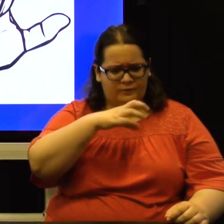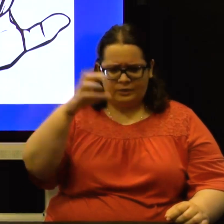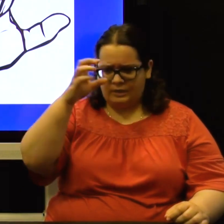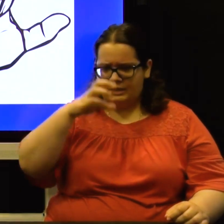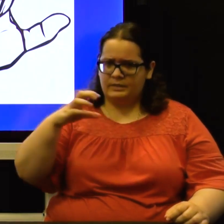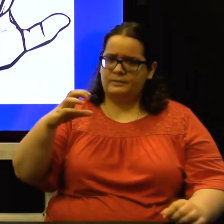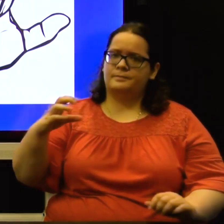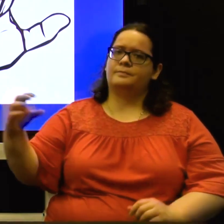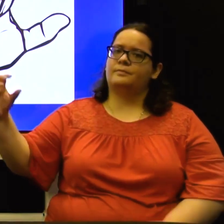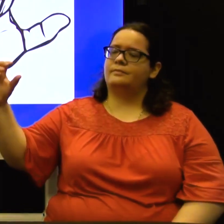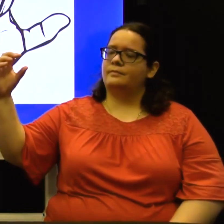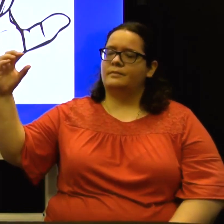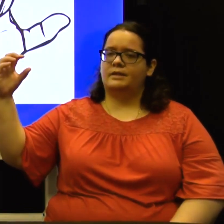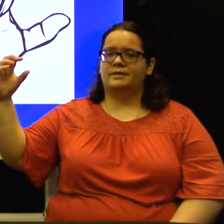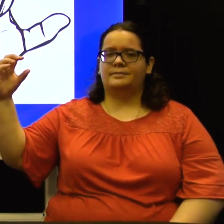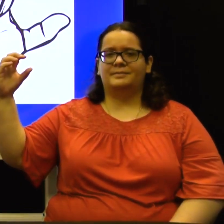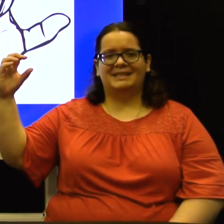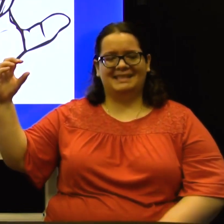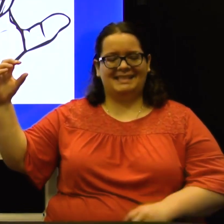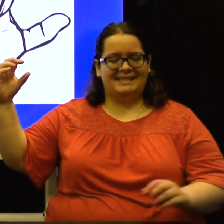for your keys. So, C.